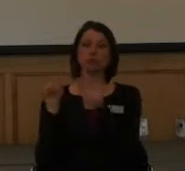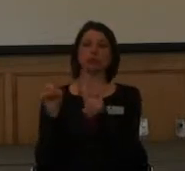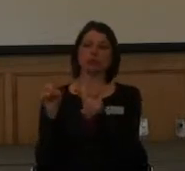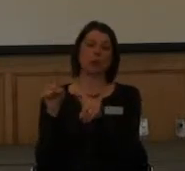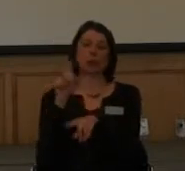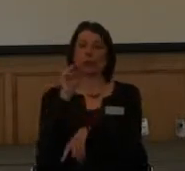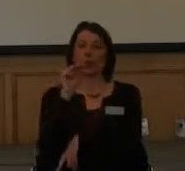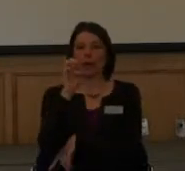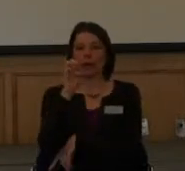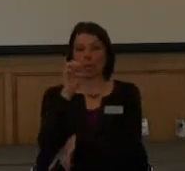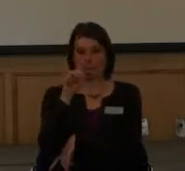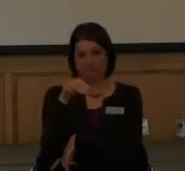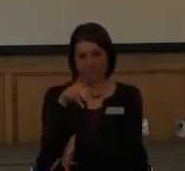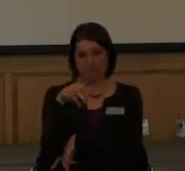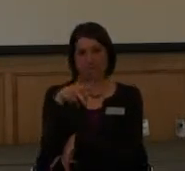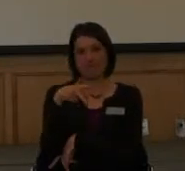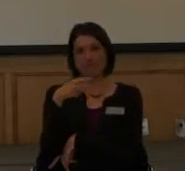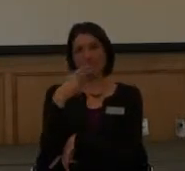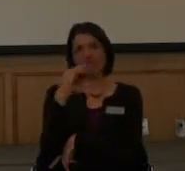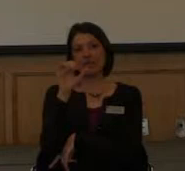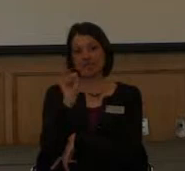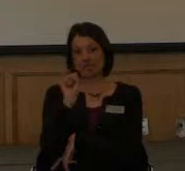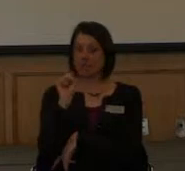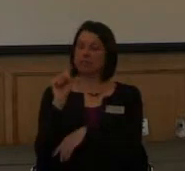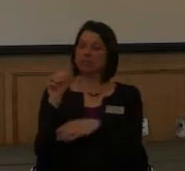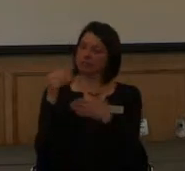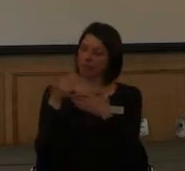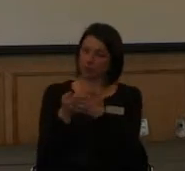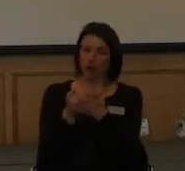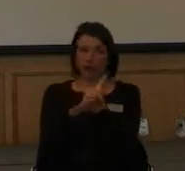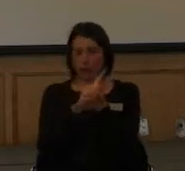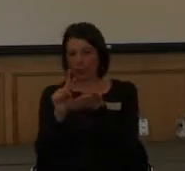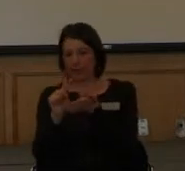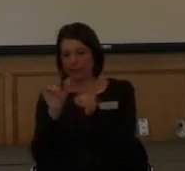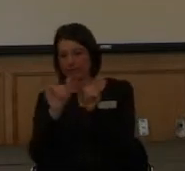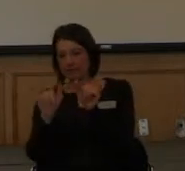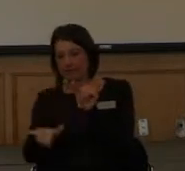And I spent a week in Memphis and then flew home.